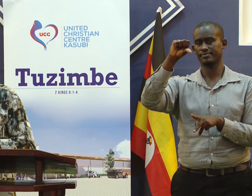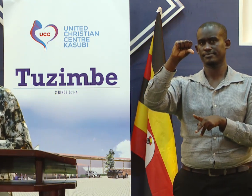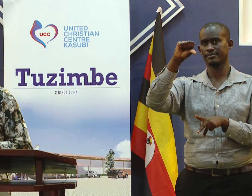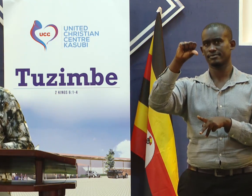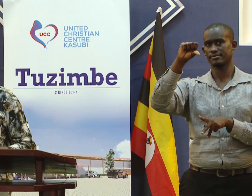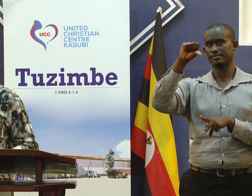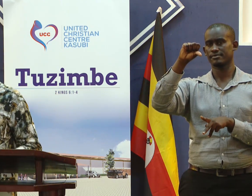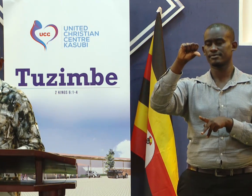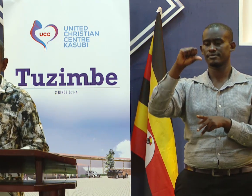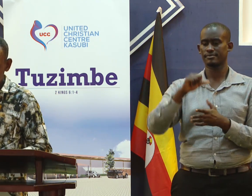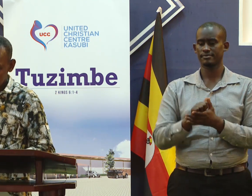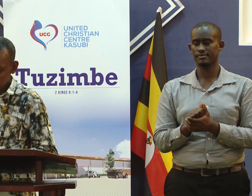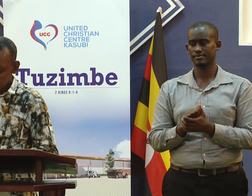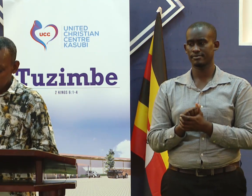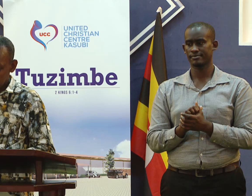It makes sense.